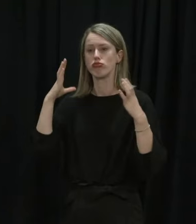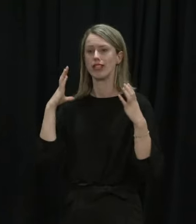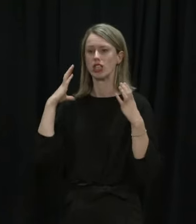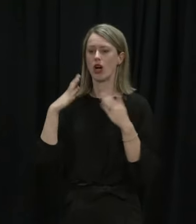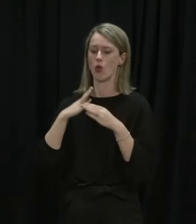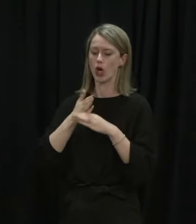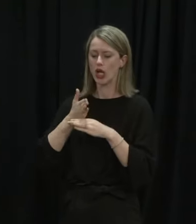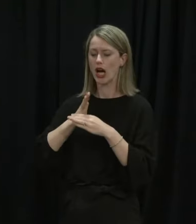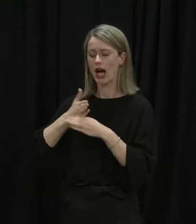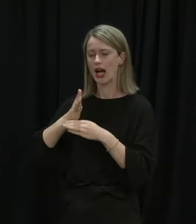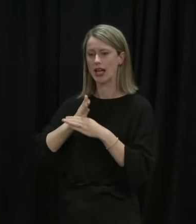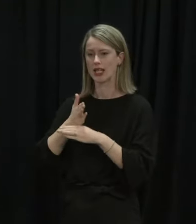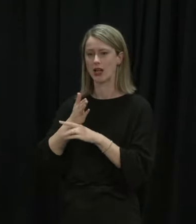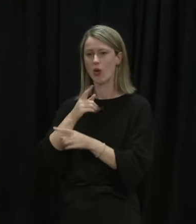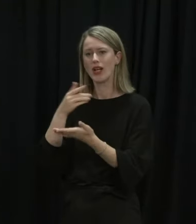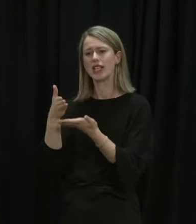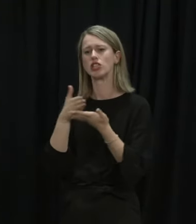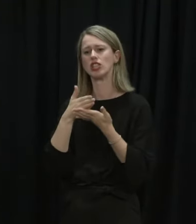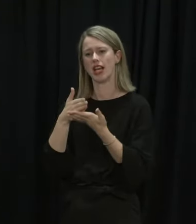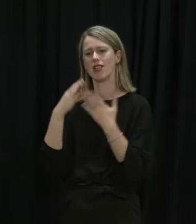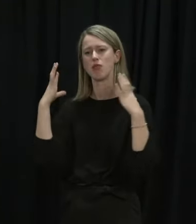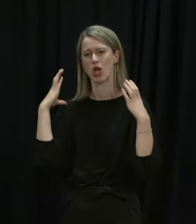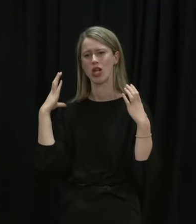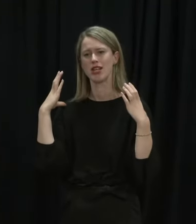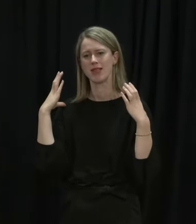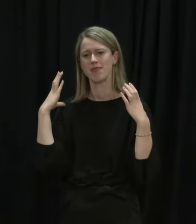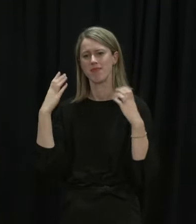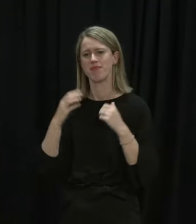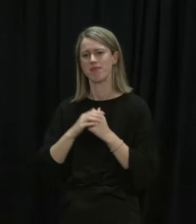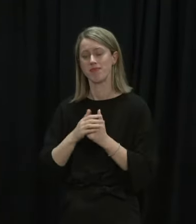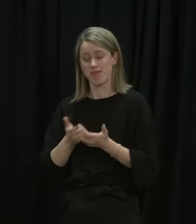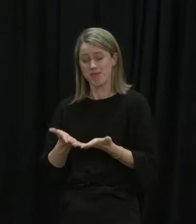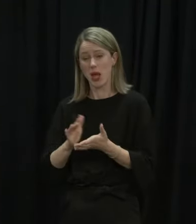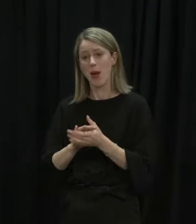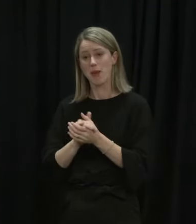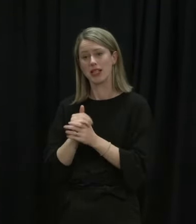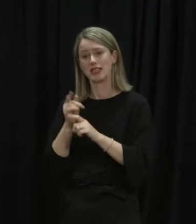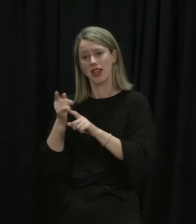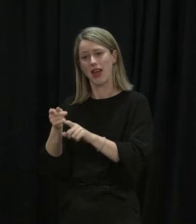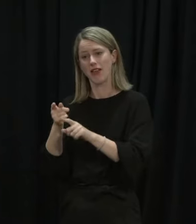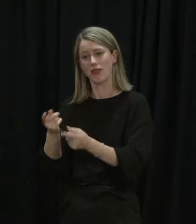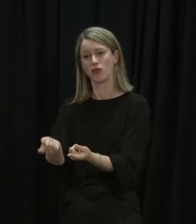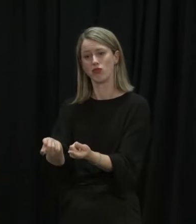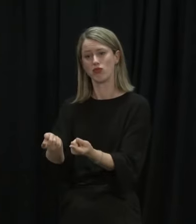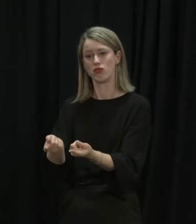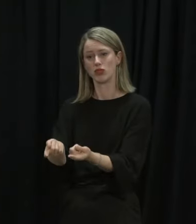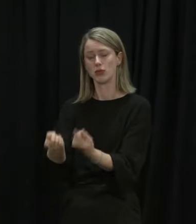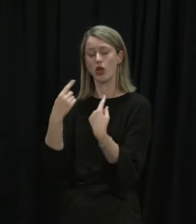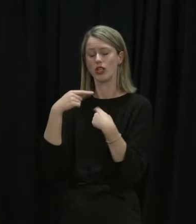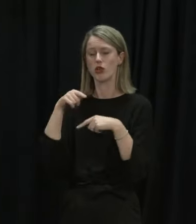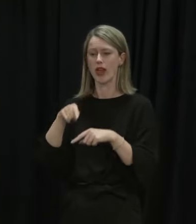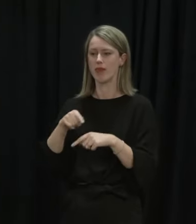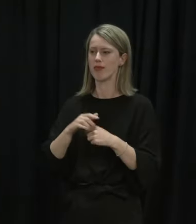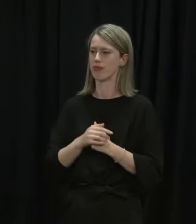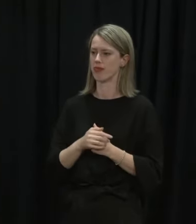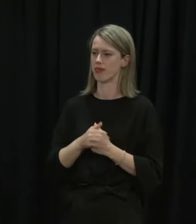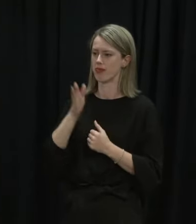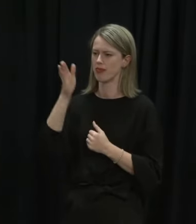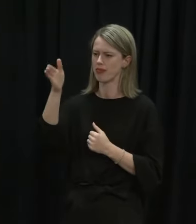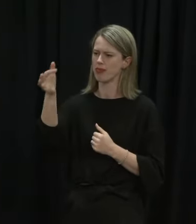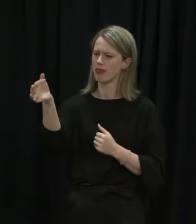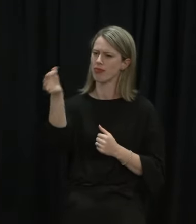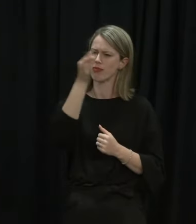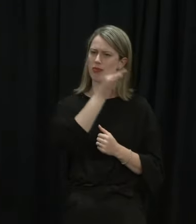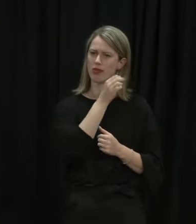they're working very, very hard but we can share the burden of that and so I'm pleased that they've responded to Minister Henarei's call. Can you, Dr Blainfield, just on that,